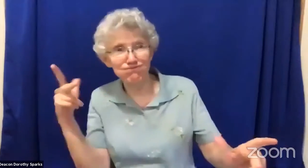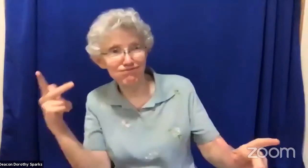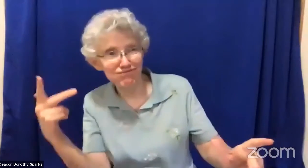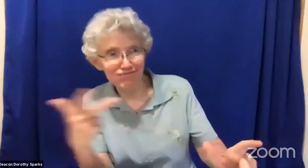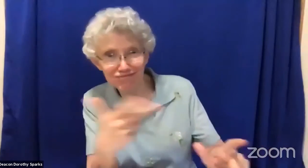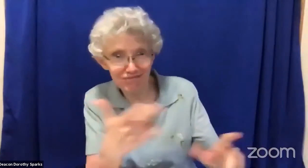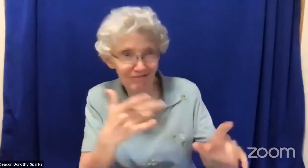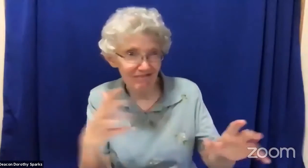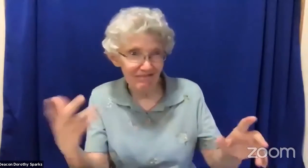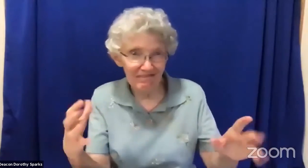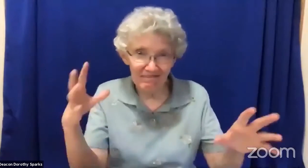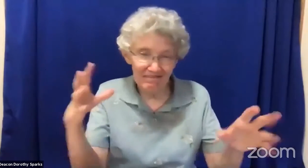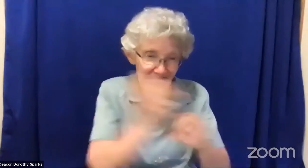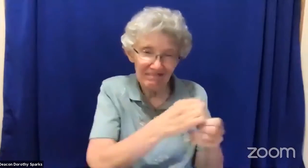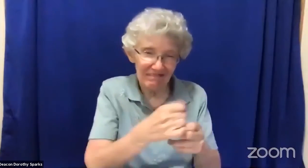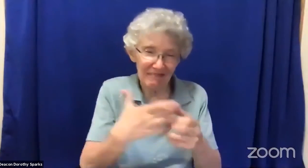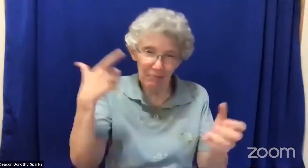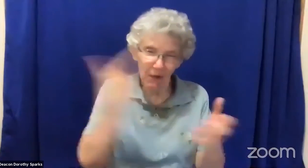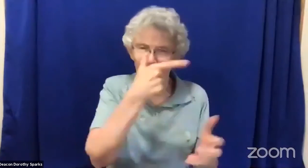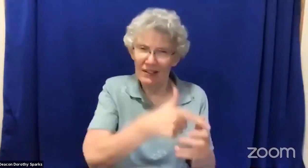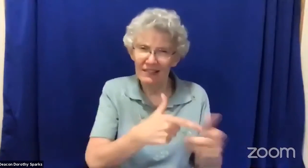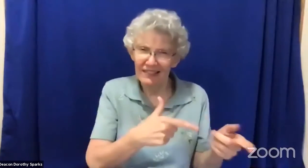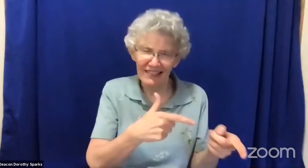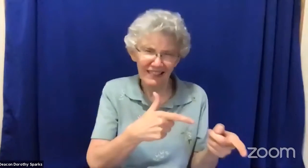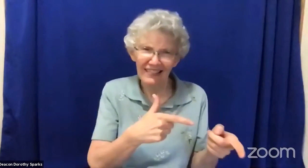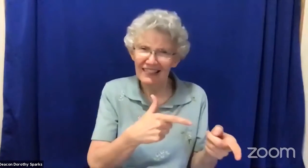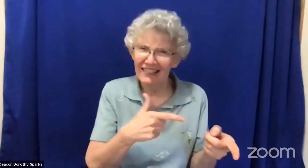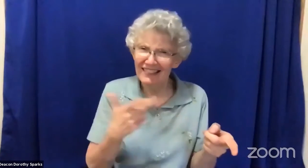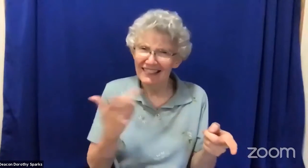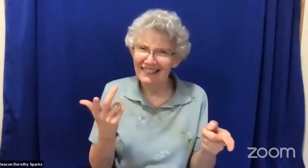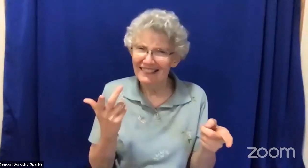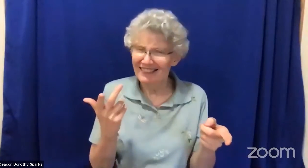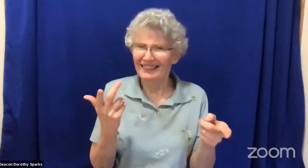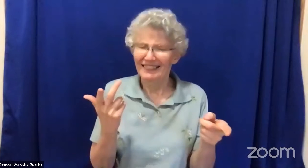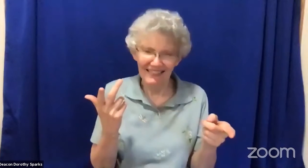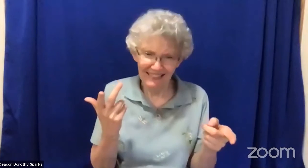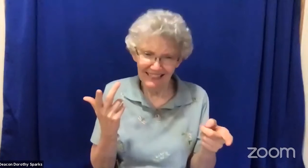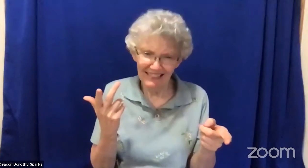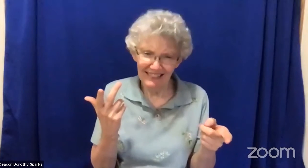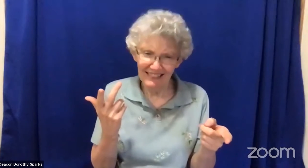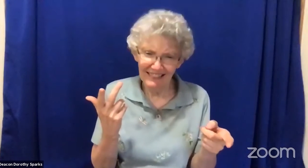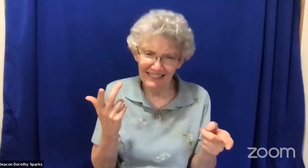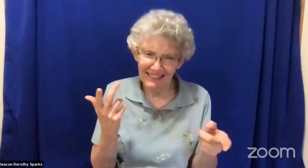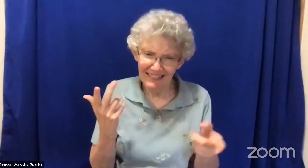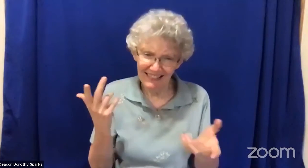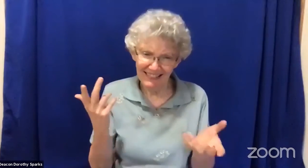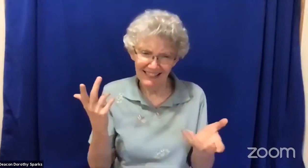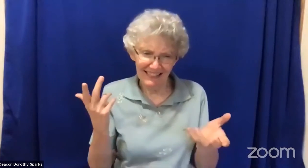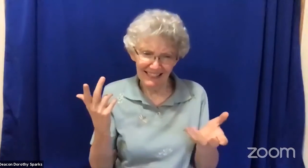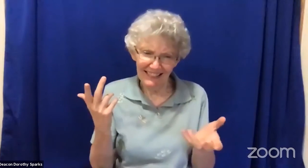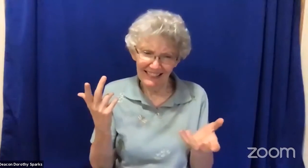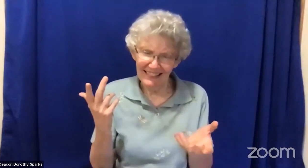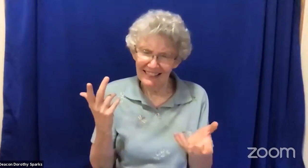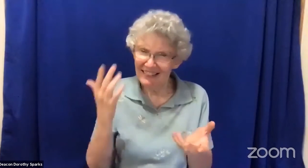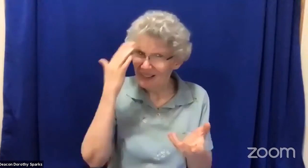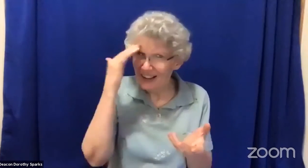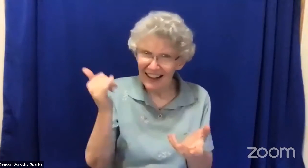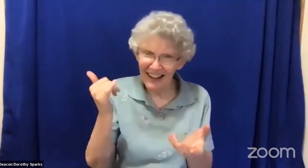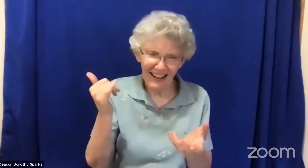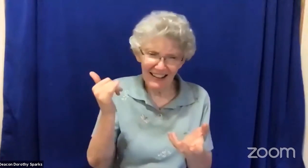on the news where this one young black man was actually jogging through a neighborhood. And these three